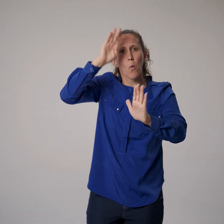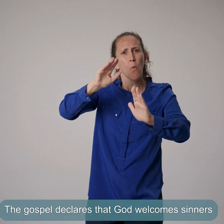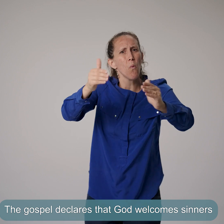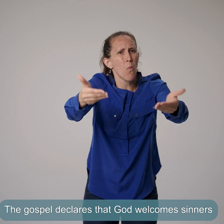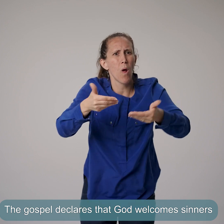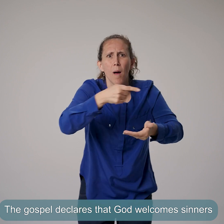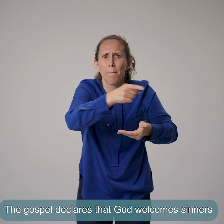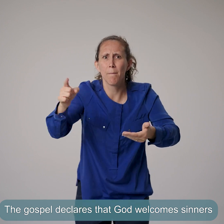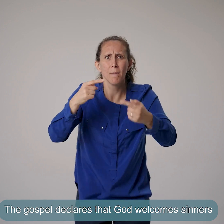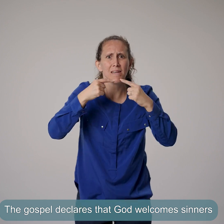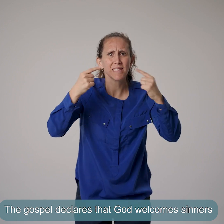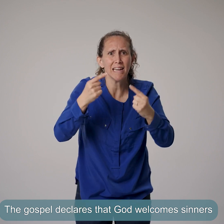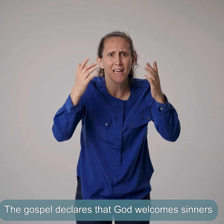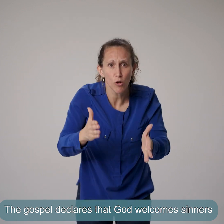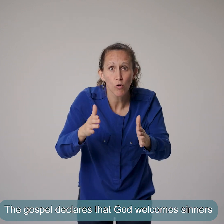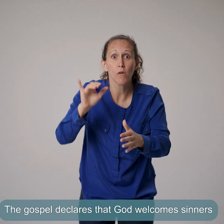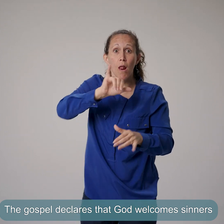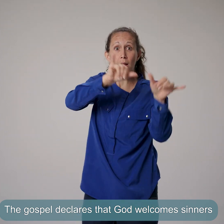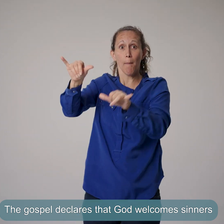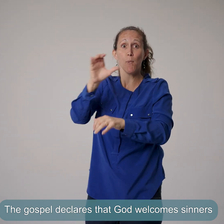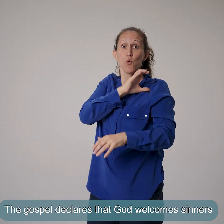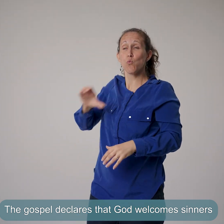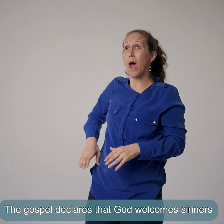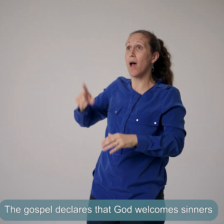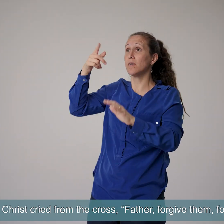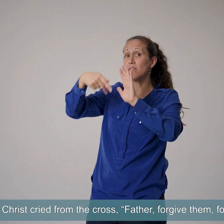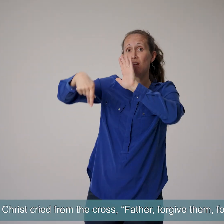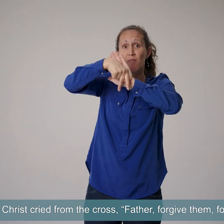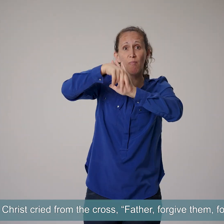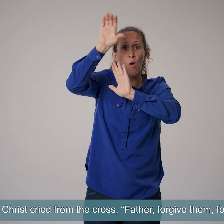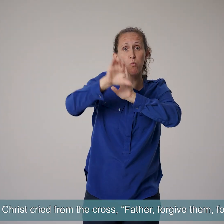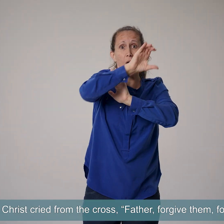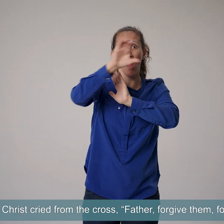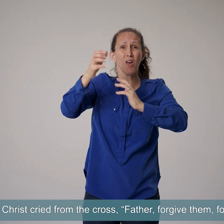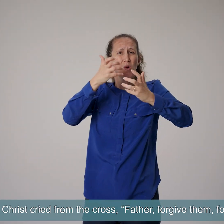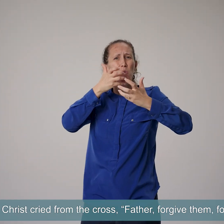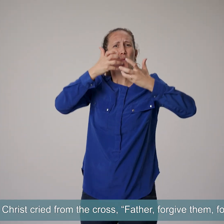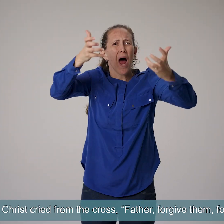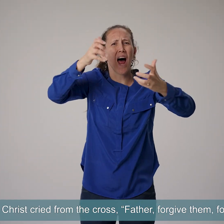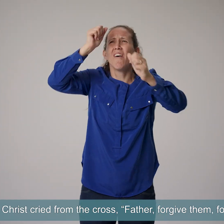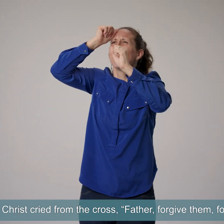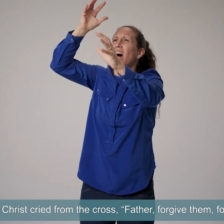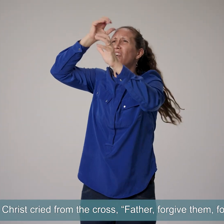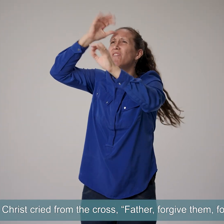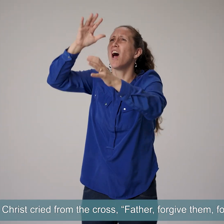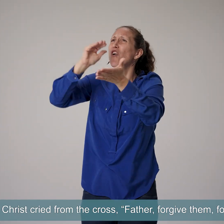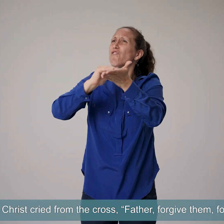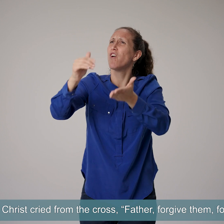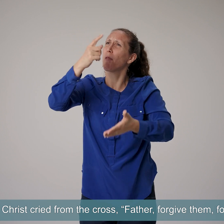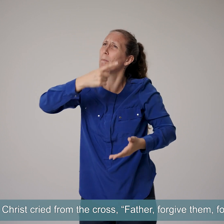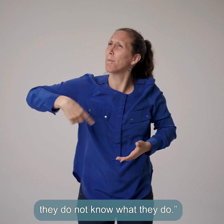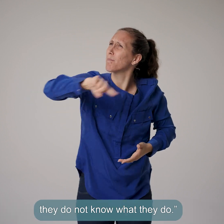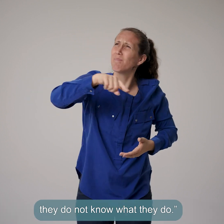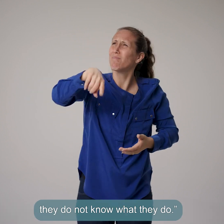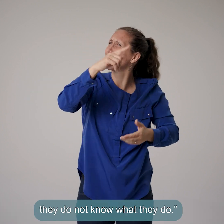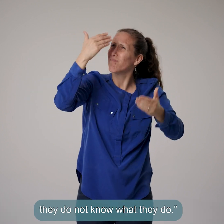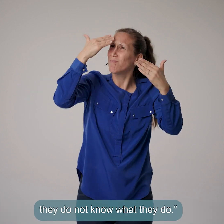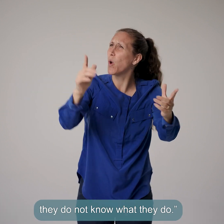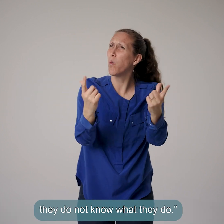The Gospel declares that God welcomes sinners. As Christ cried from the cross, Father, forgive them, for they do not know what they